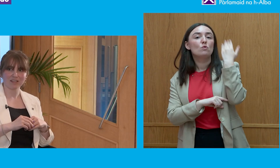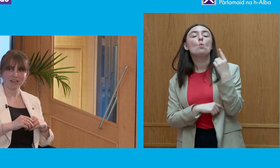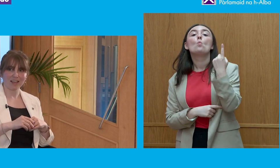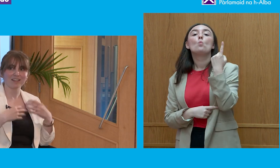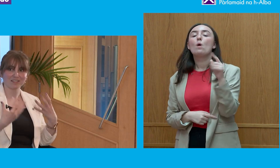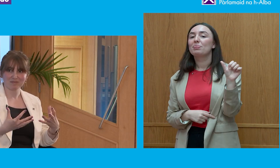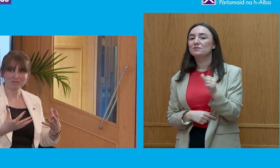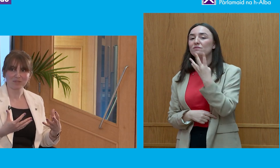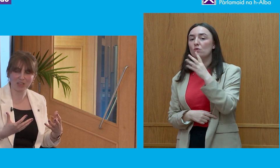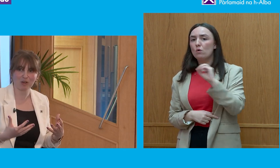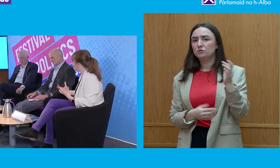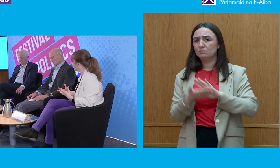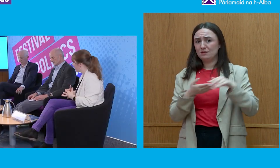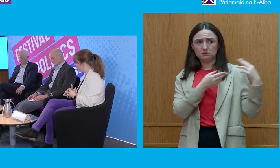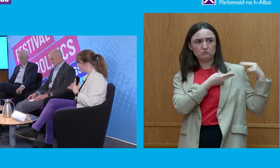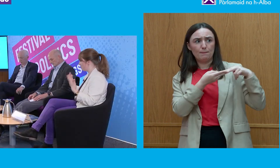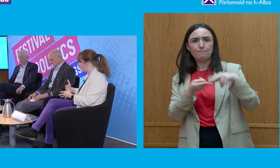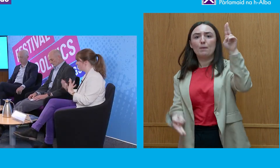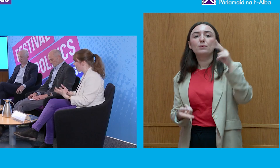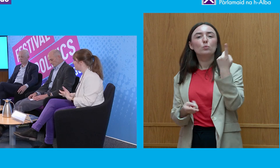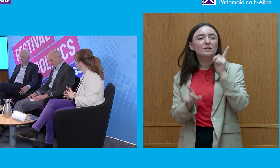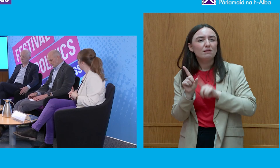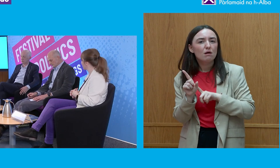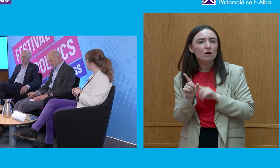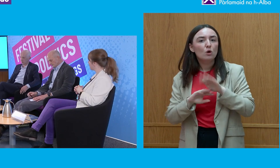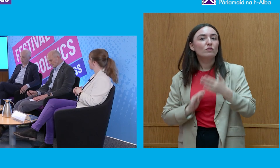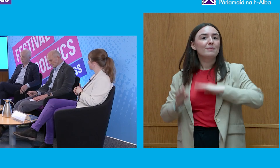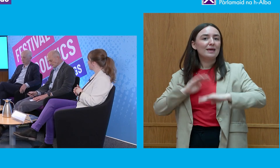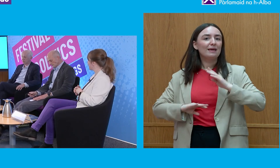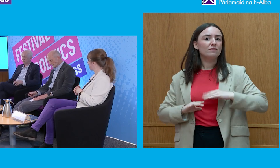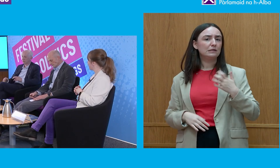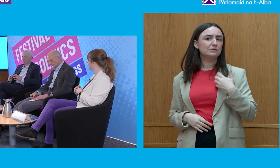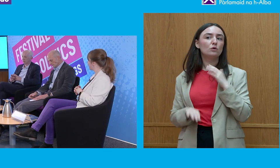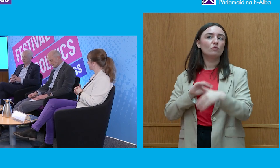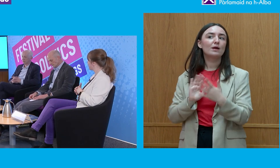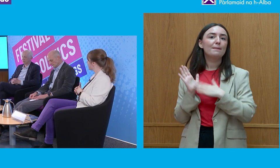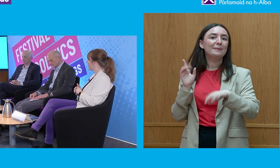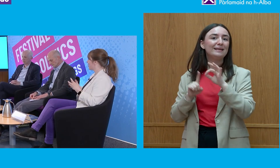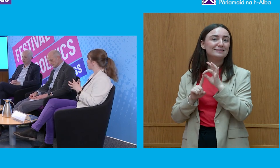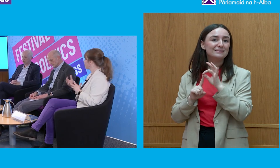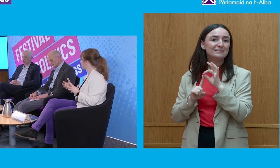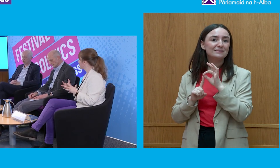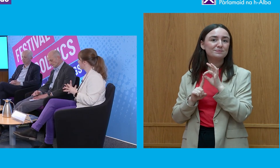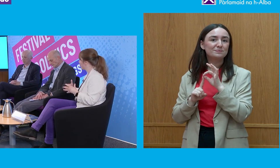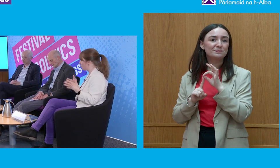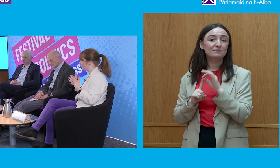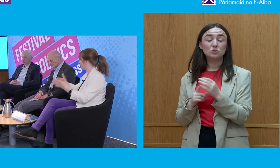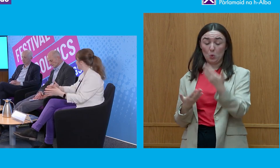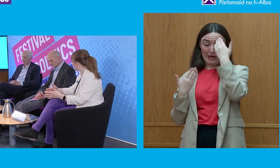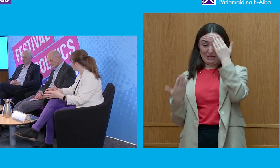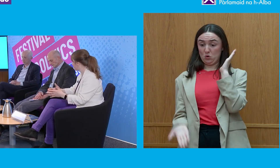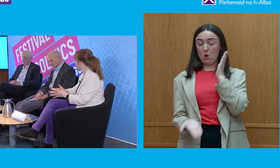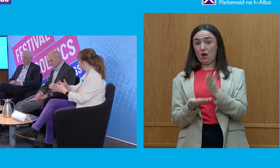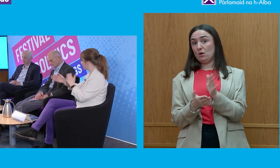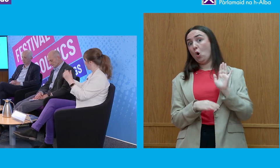increase in complaints around behaviors that MPs have exhibit. Now, I don't know if that all refers